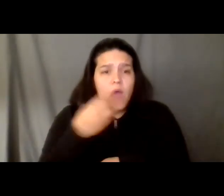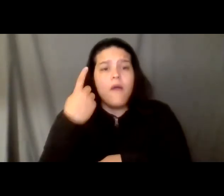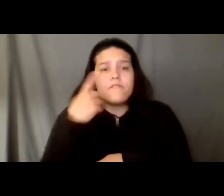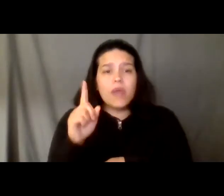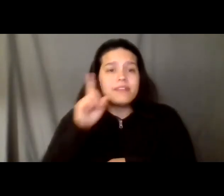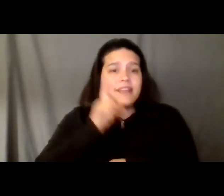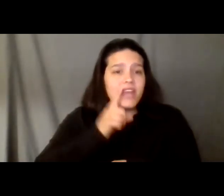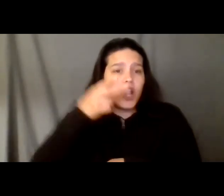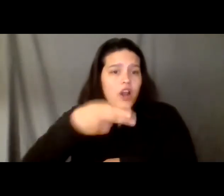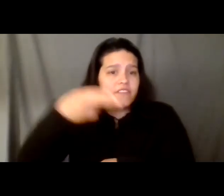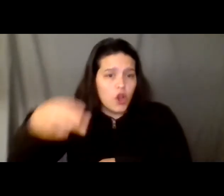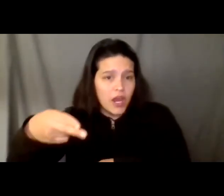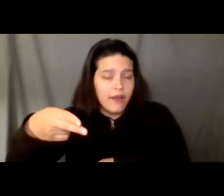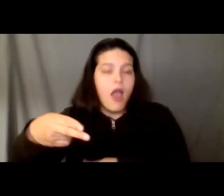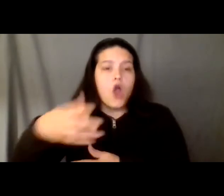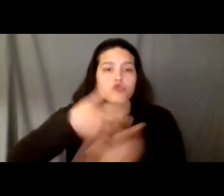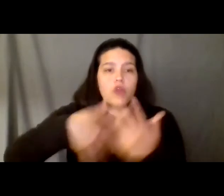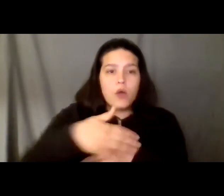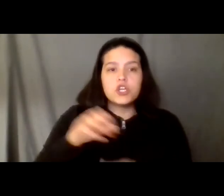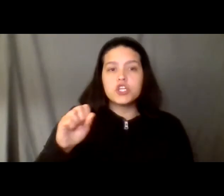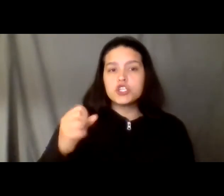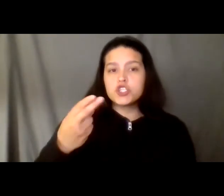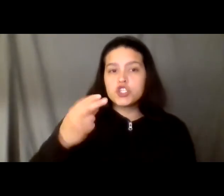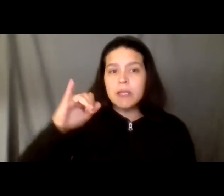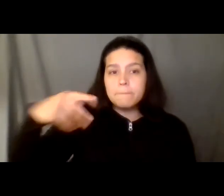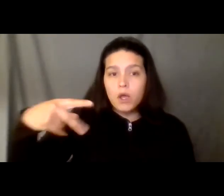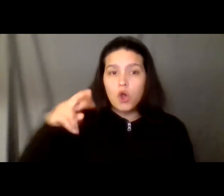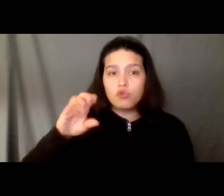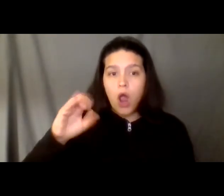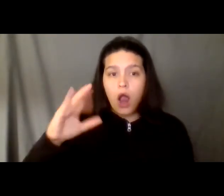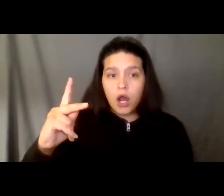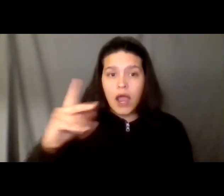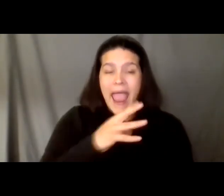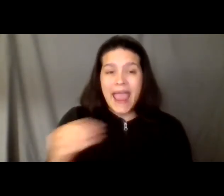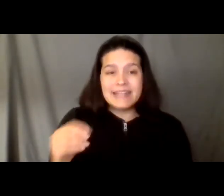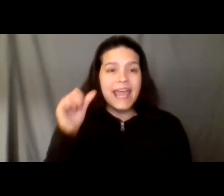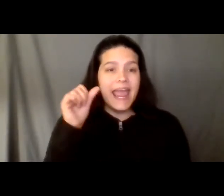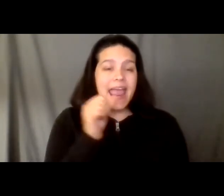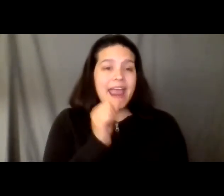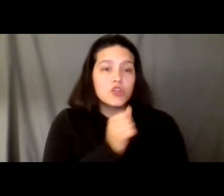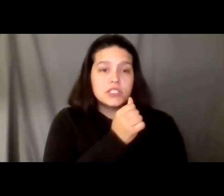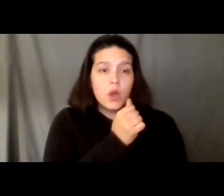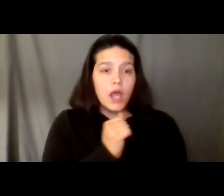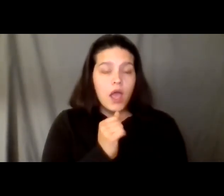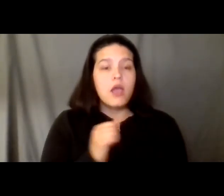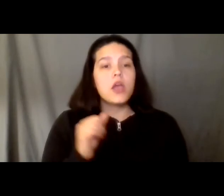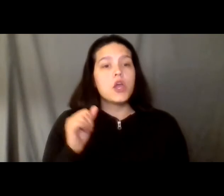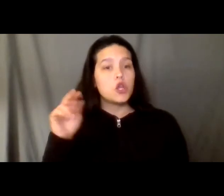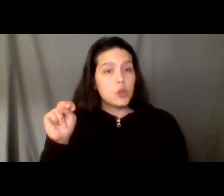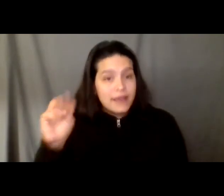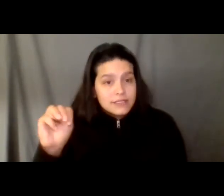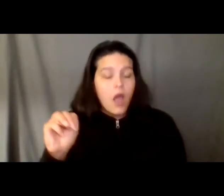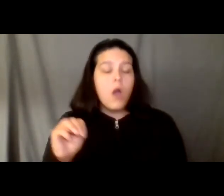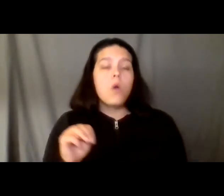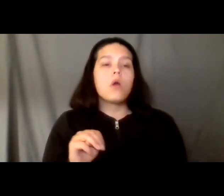of hearing uh around shiprock and arizona new mexico uh for the community members